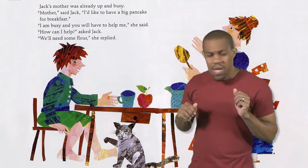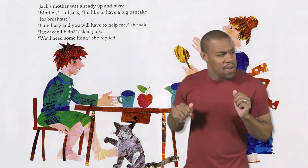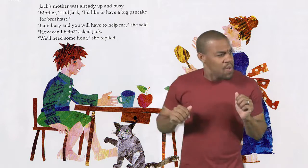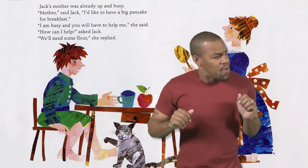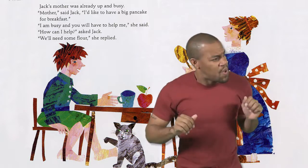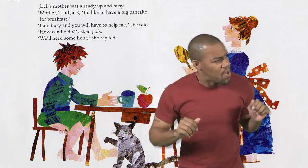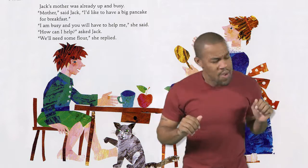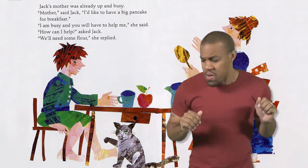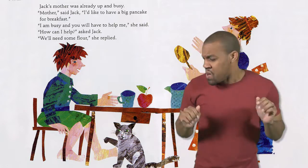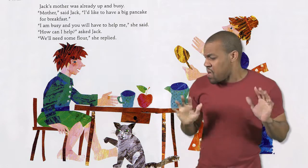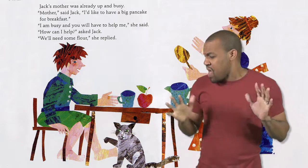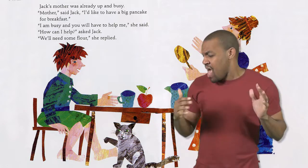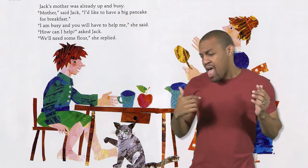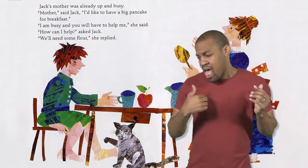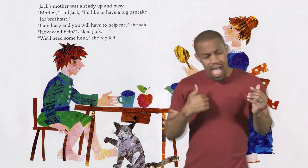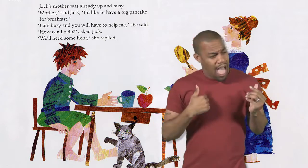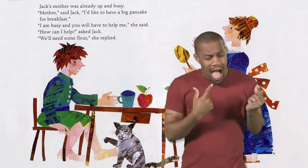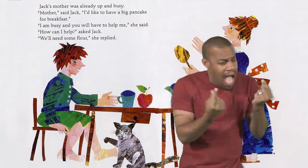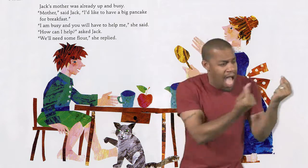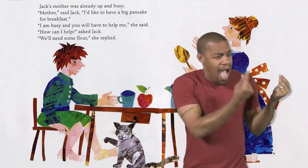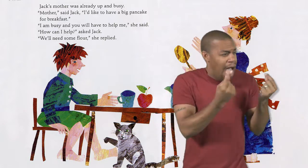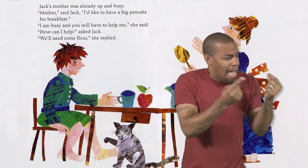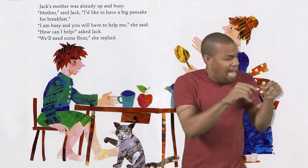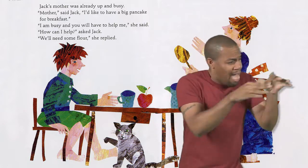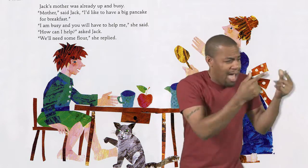I am busy and you will have to help me, she said